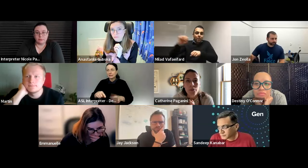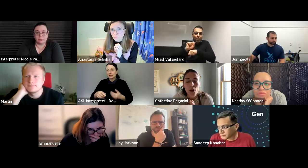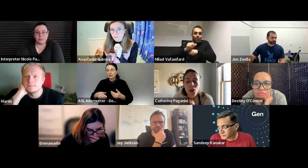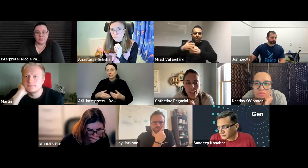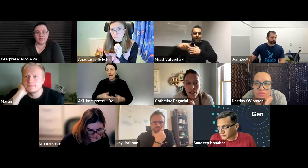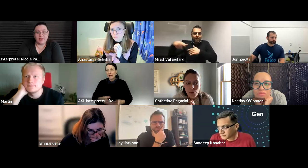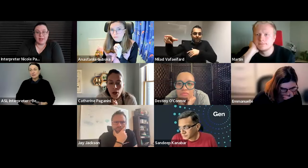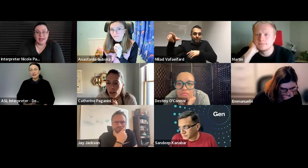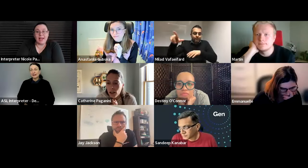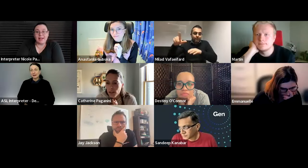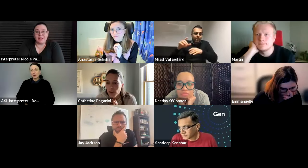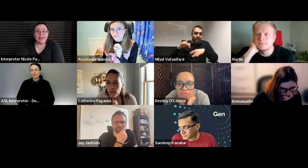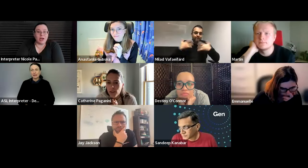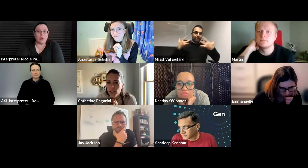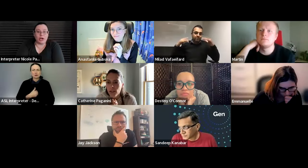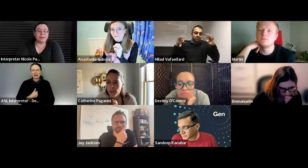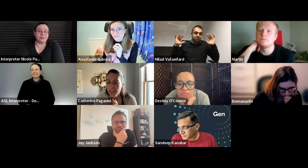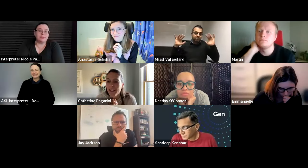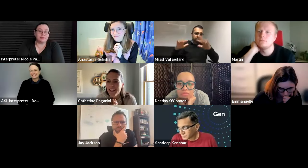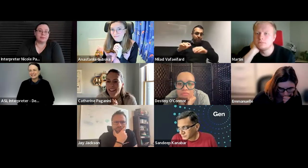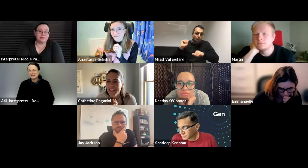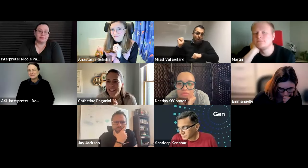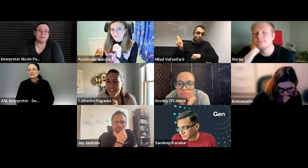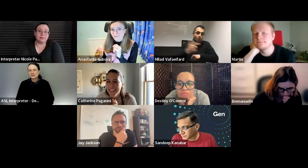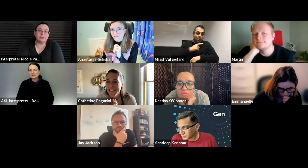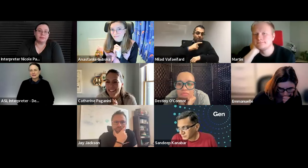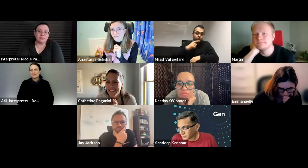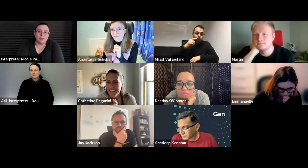contacted it was very near work for me yeah